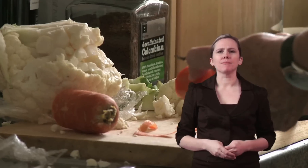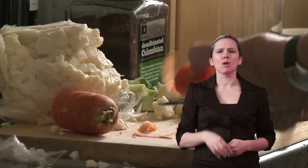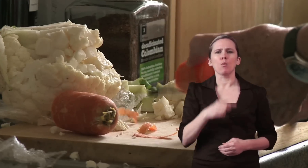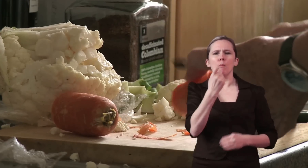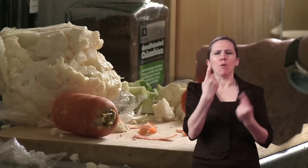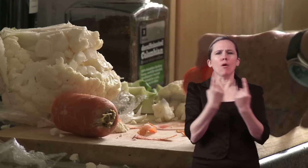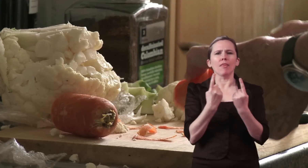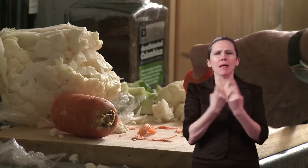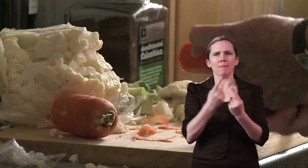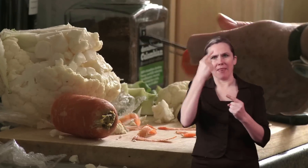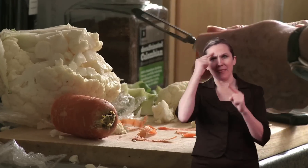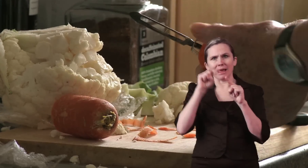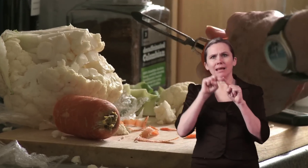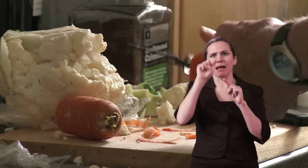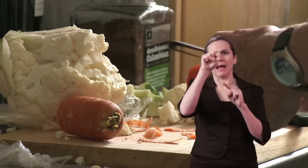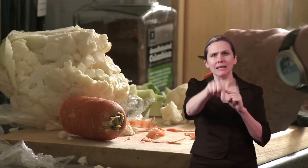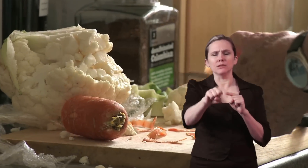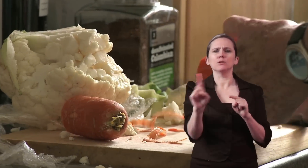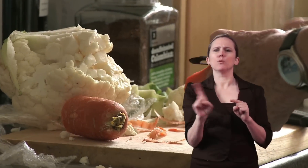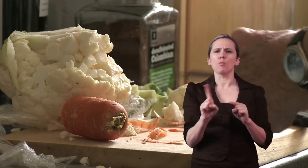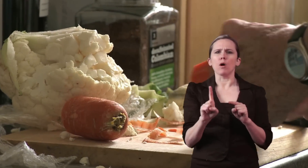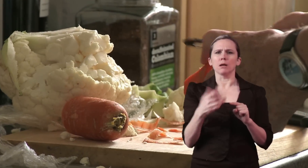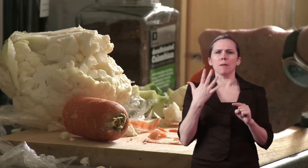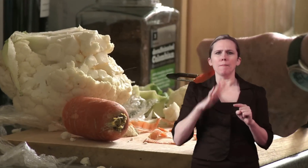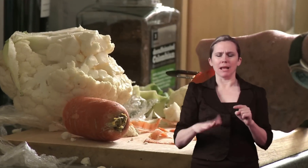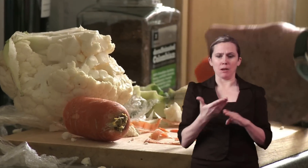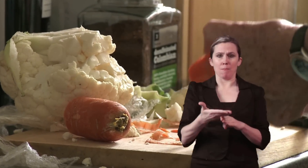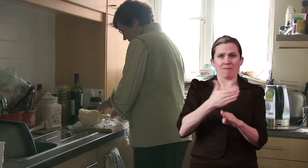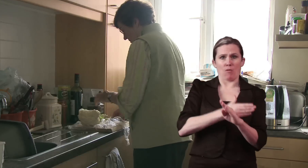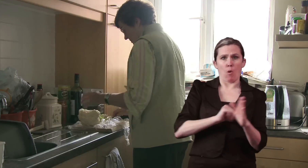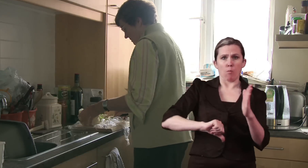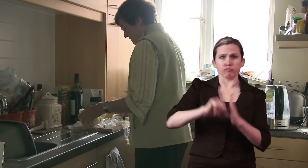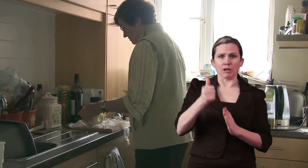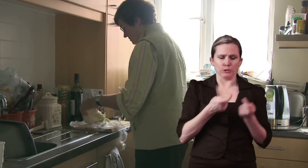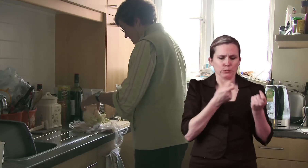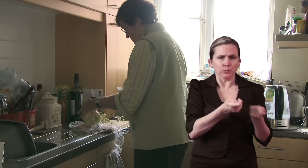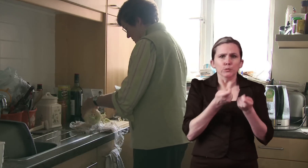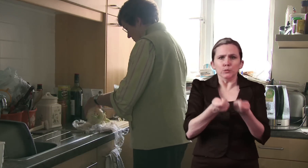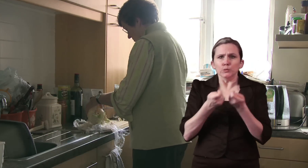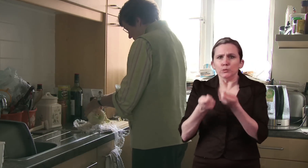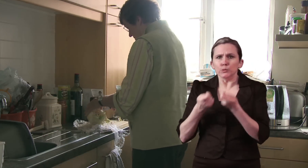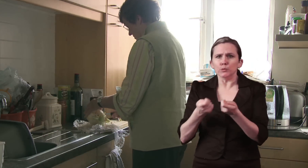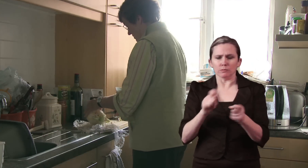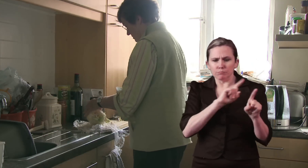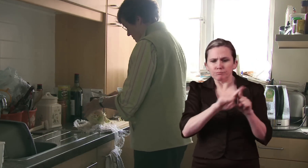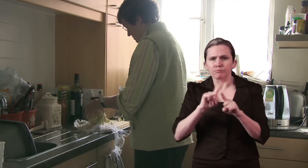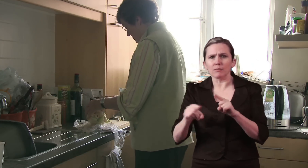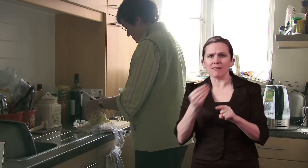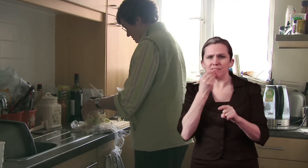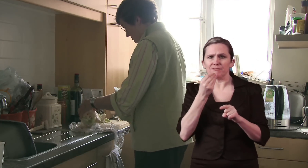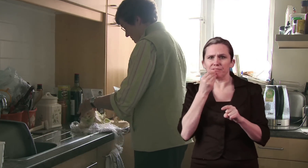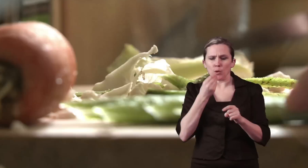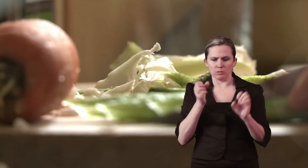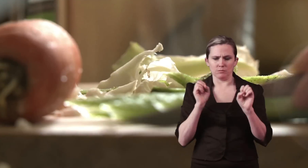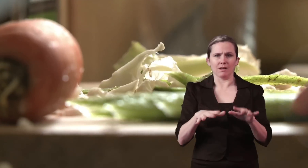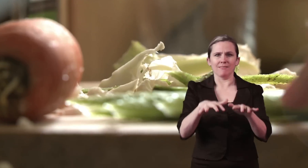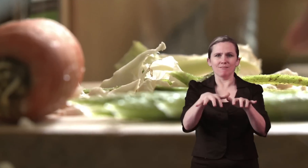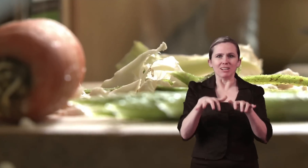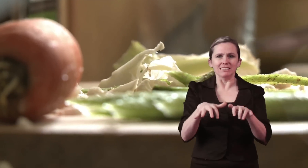that I did was to cook lots of food before I went into hospital so that I